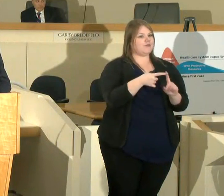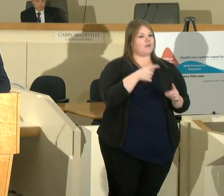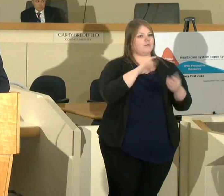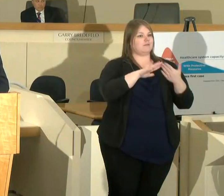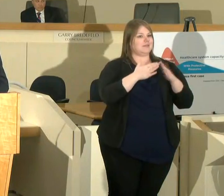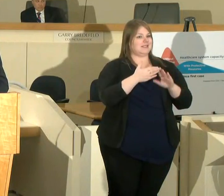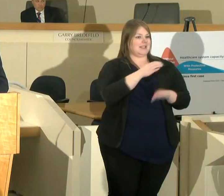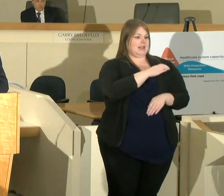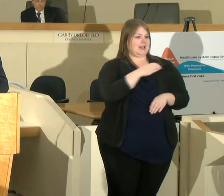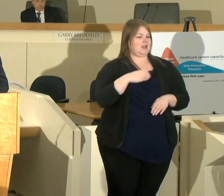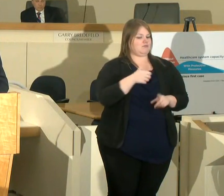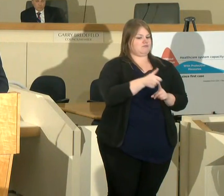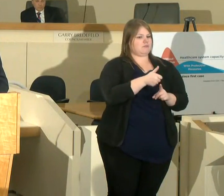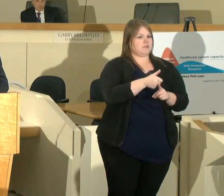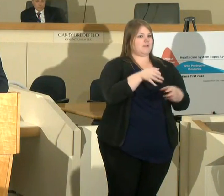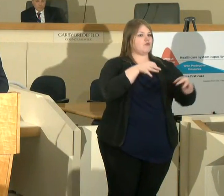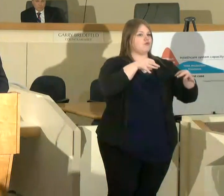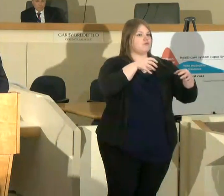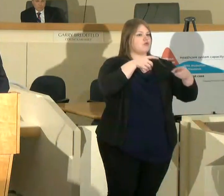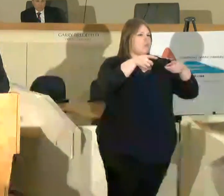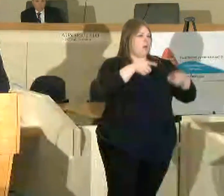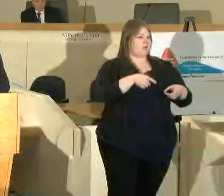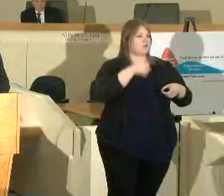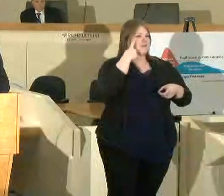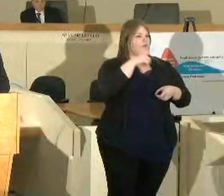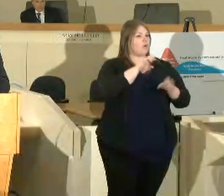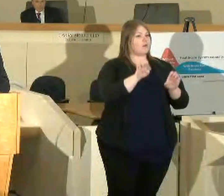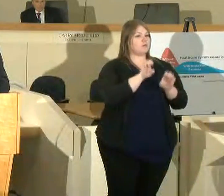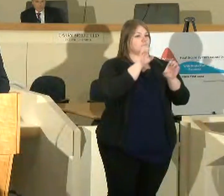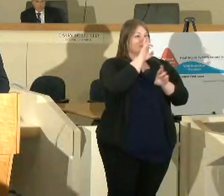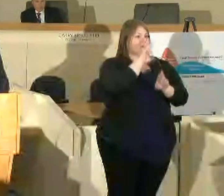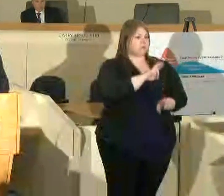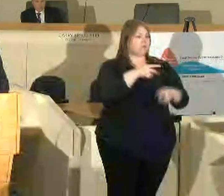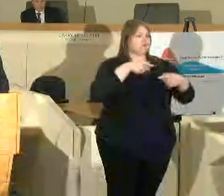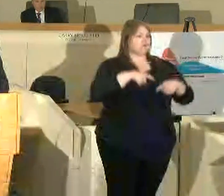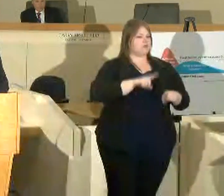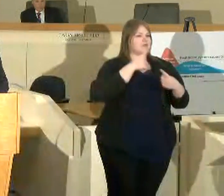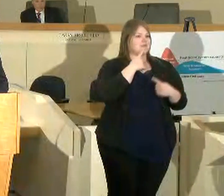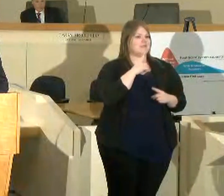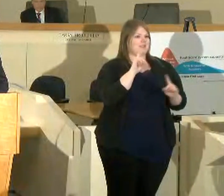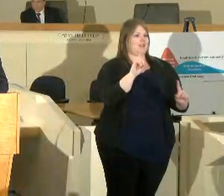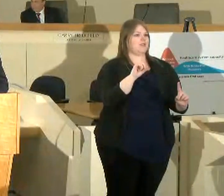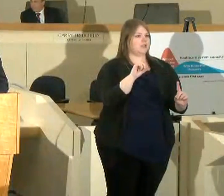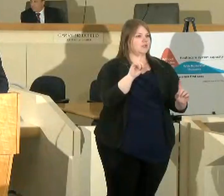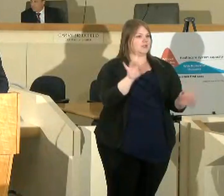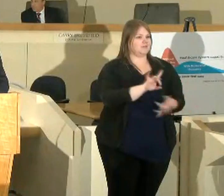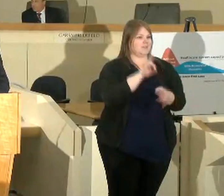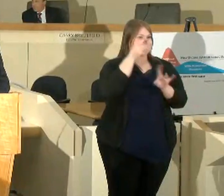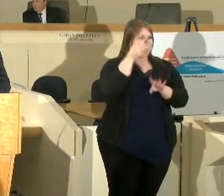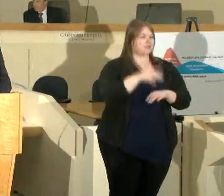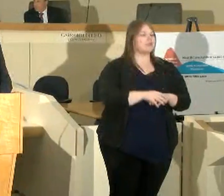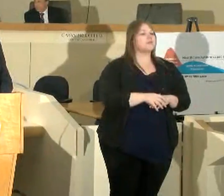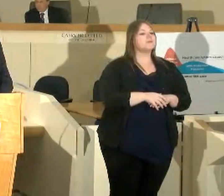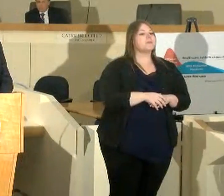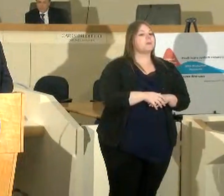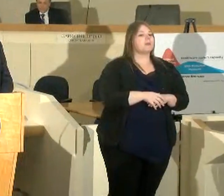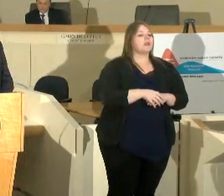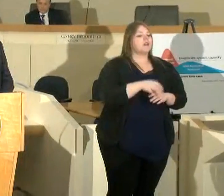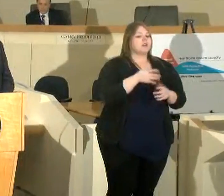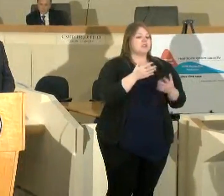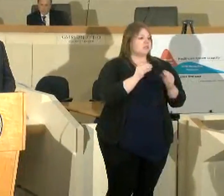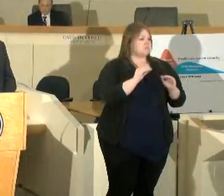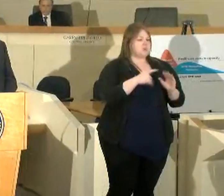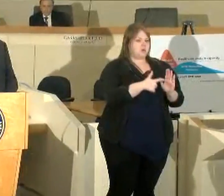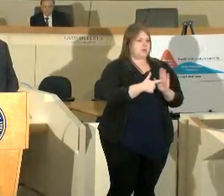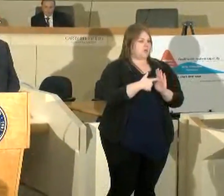council as the director of emergency response uh during the declaration of uh disaster and emergency so there's